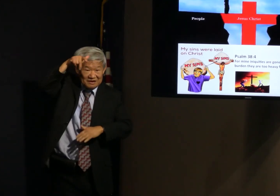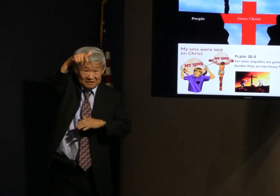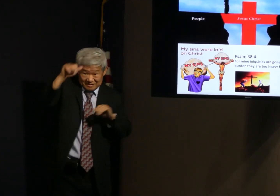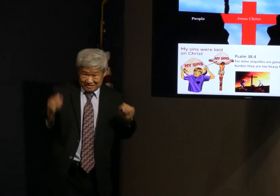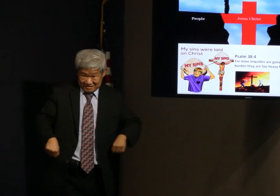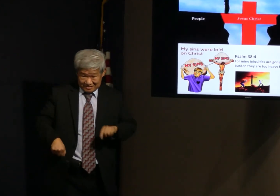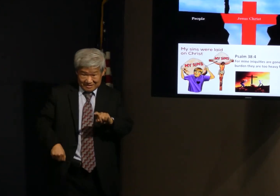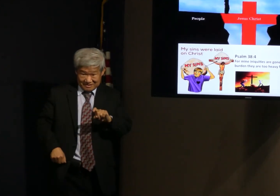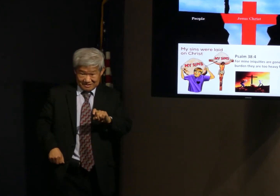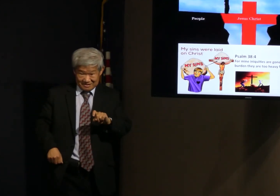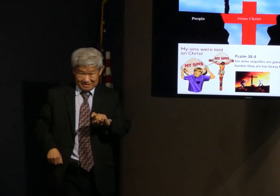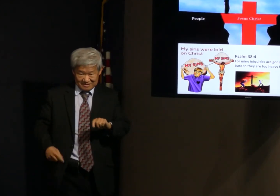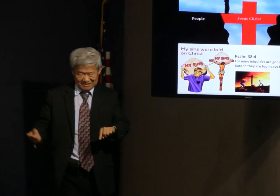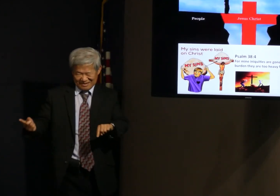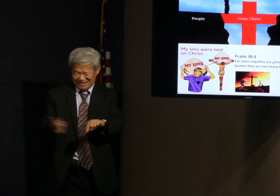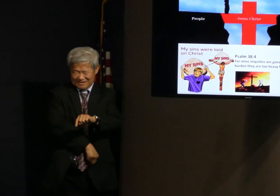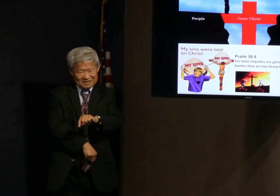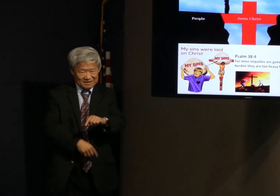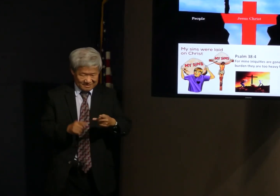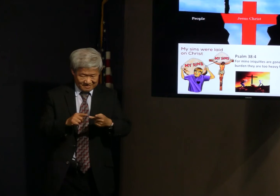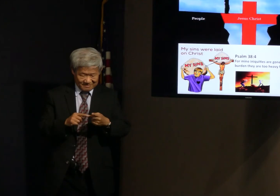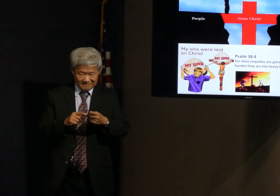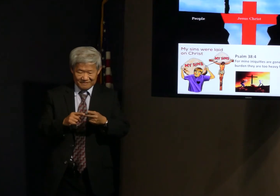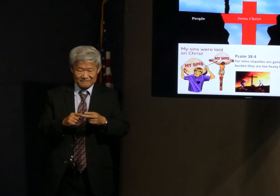If you didn't have that bridge, could you run across that gap?